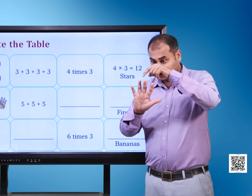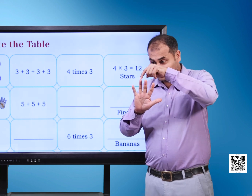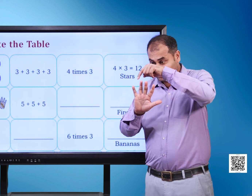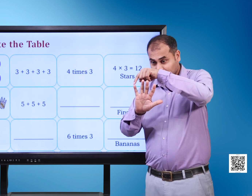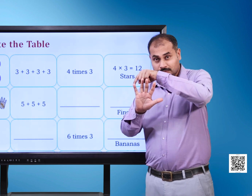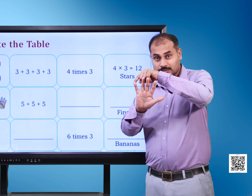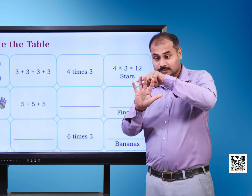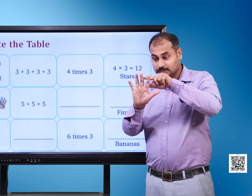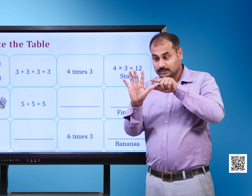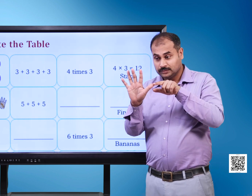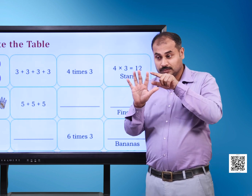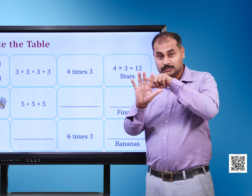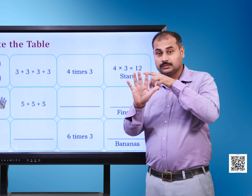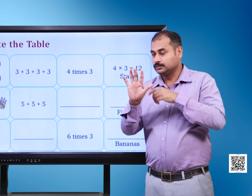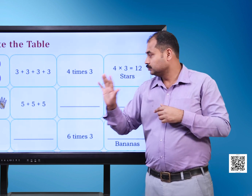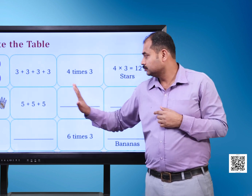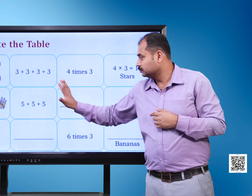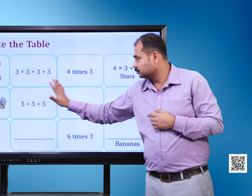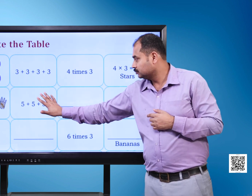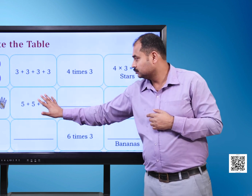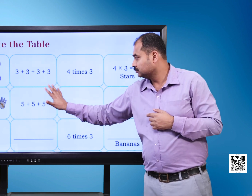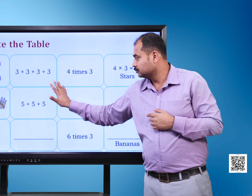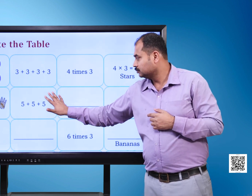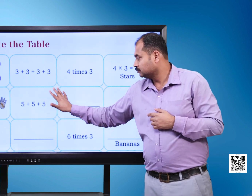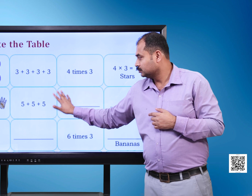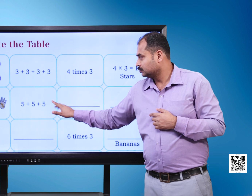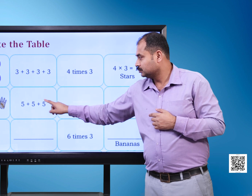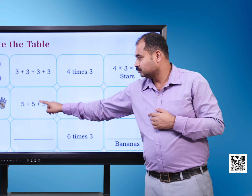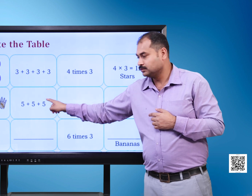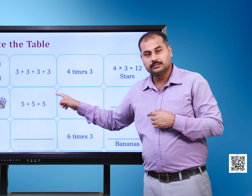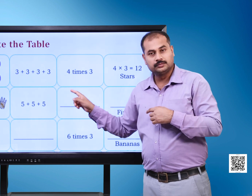plus five. Blank space. Blank fingers.